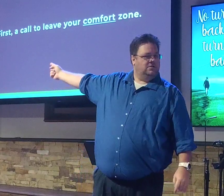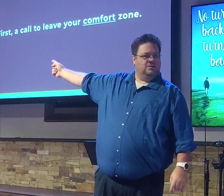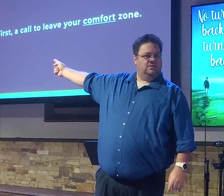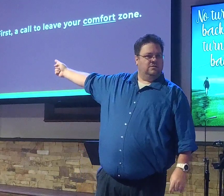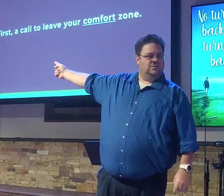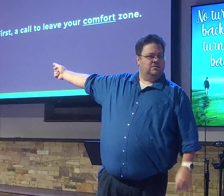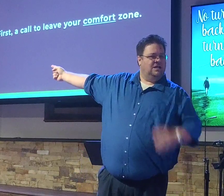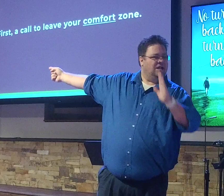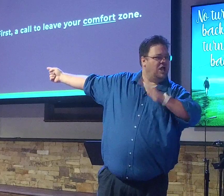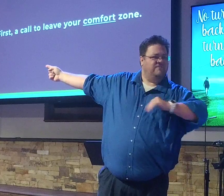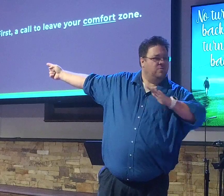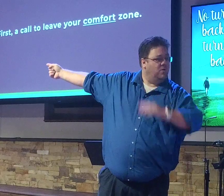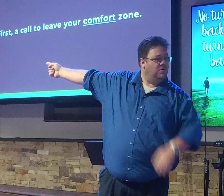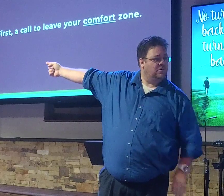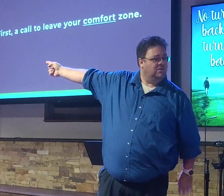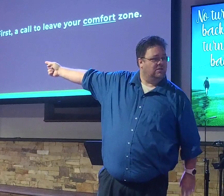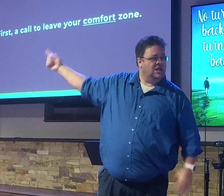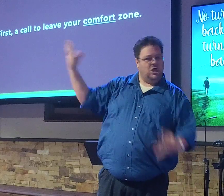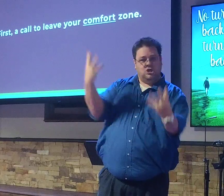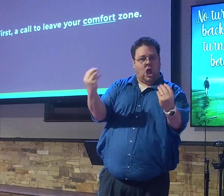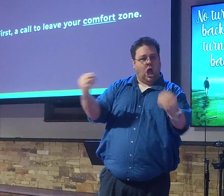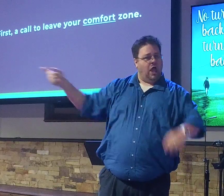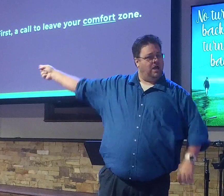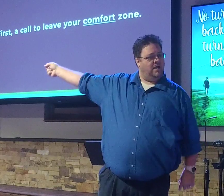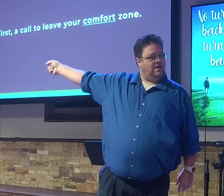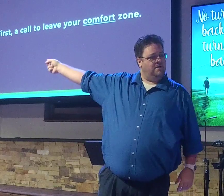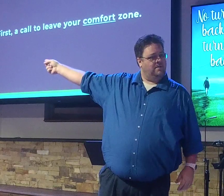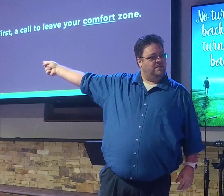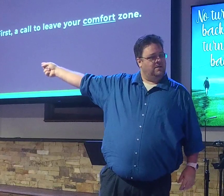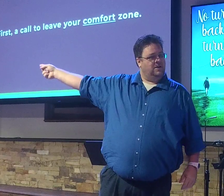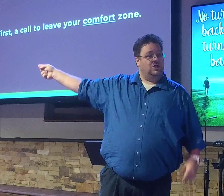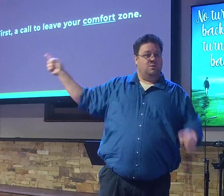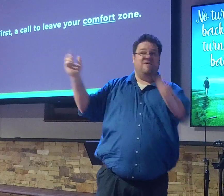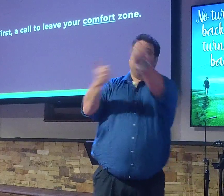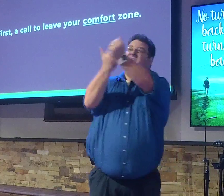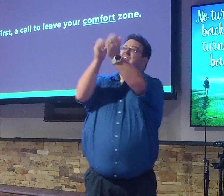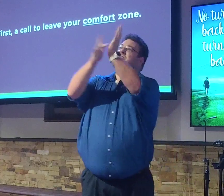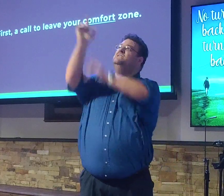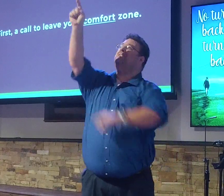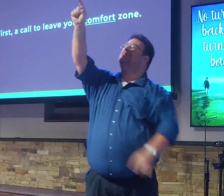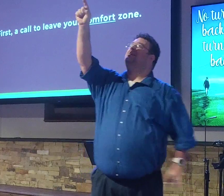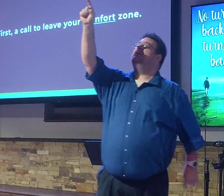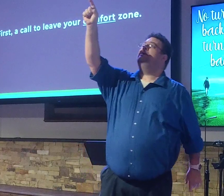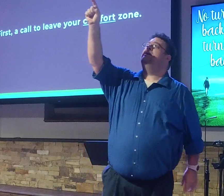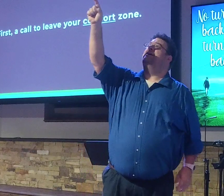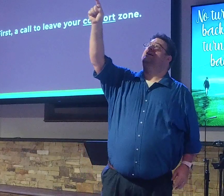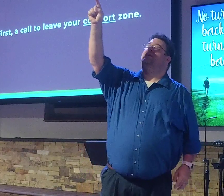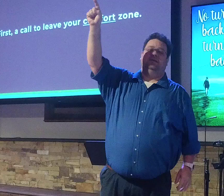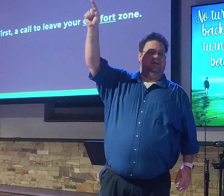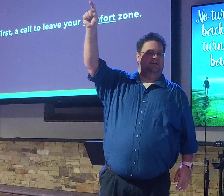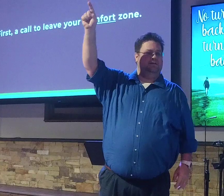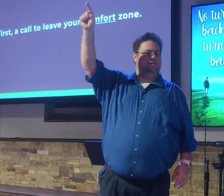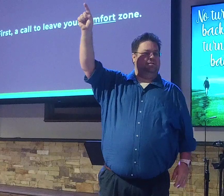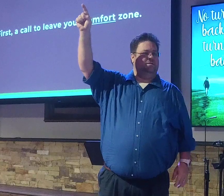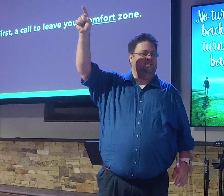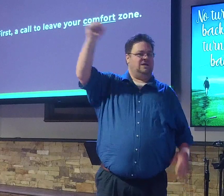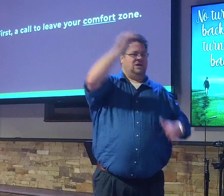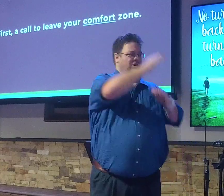Do you want to be a Christ follower? It is a call to leave your comfort zone.